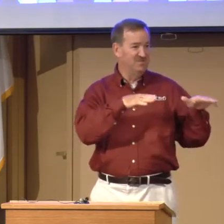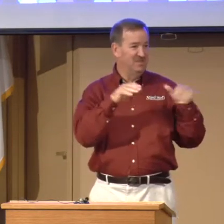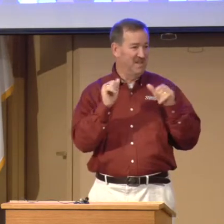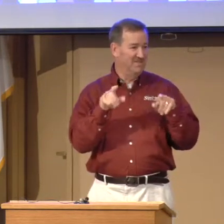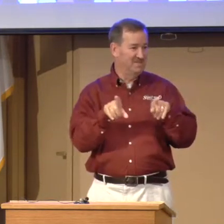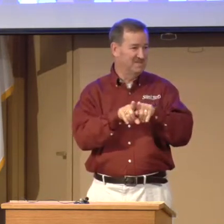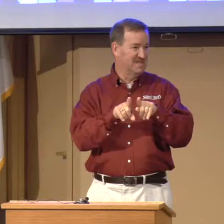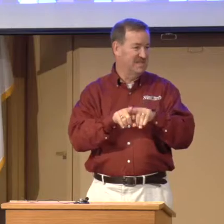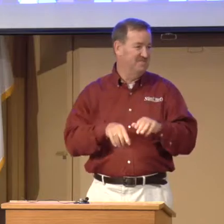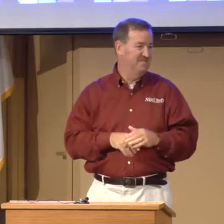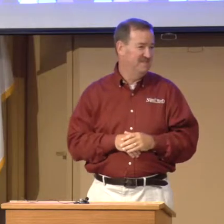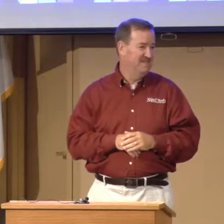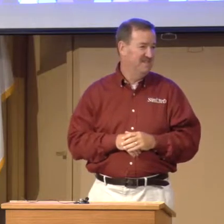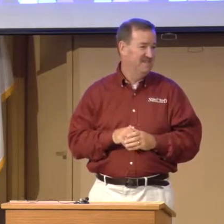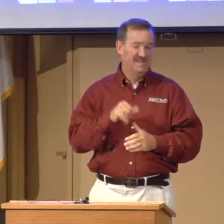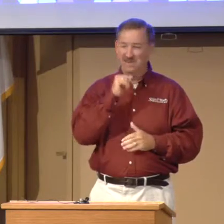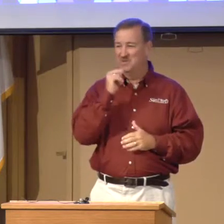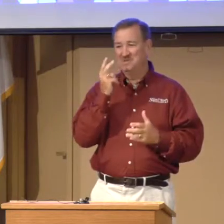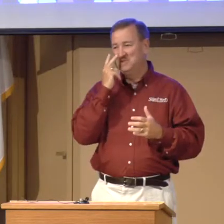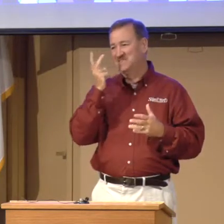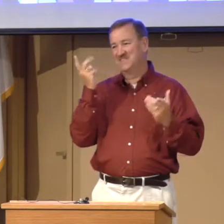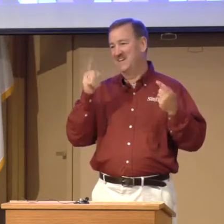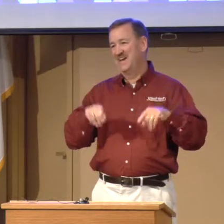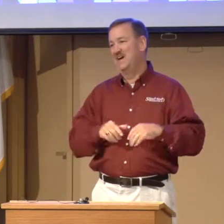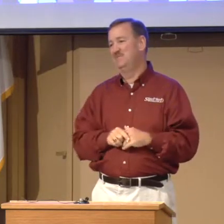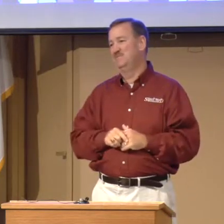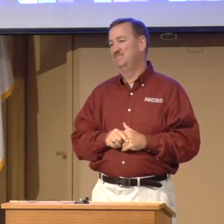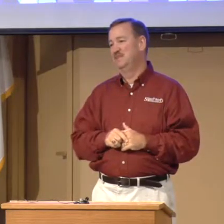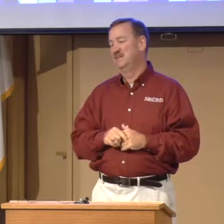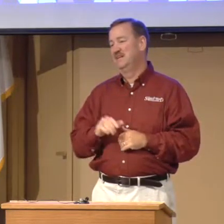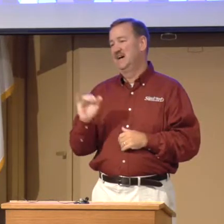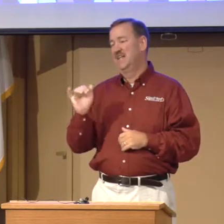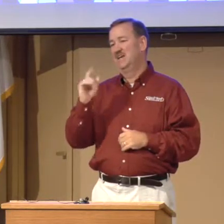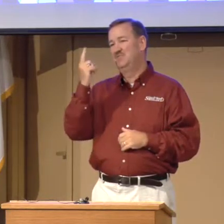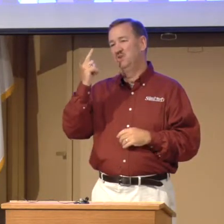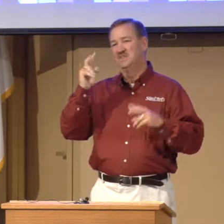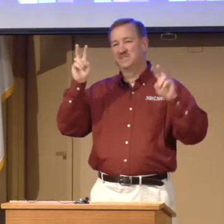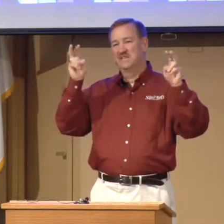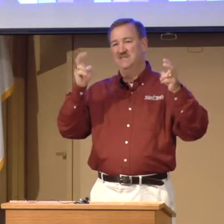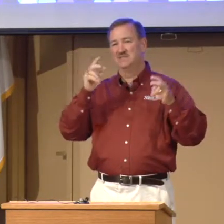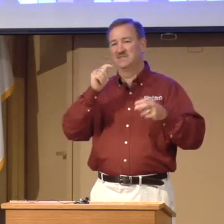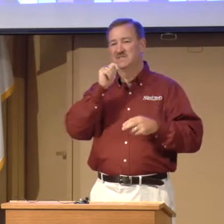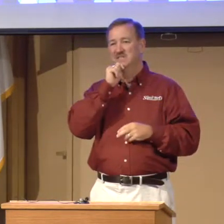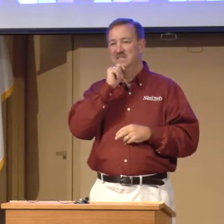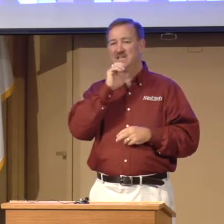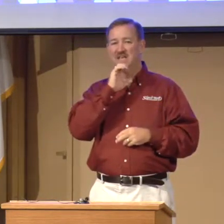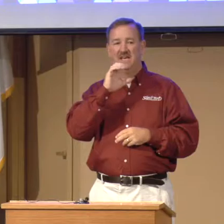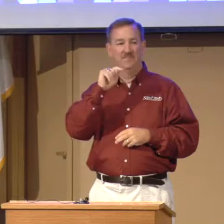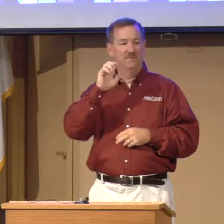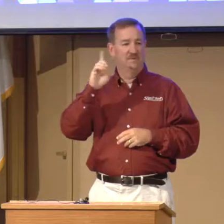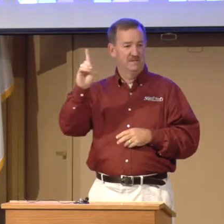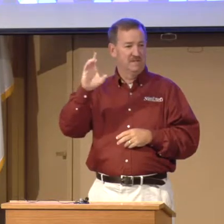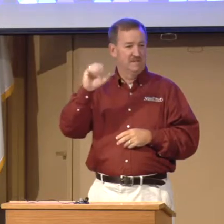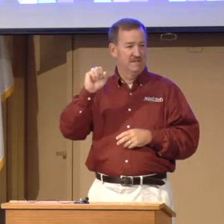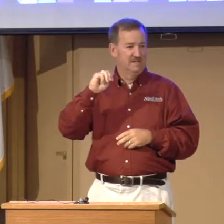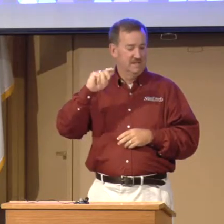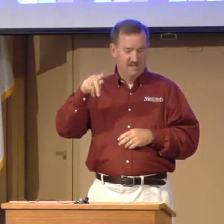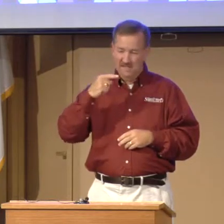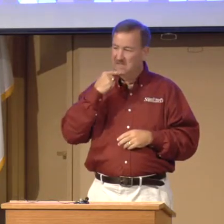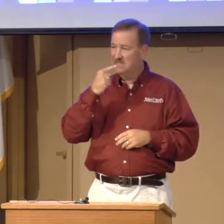you left the same. And we don't want to see that happen. I love one of the statements that Ted Camp, that